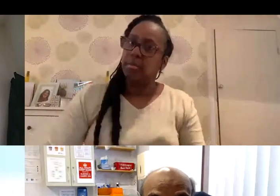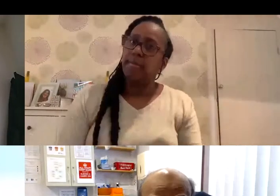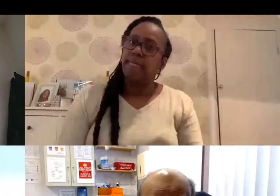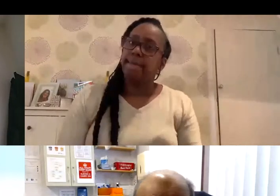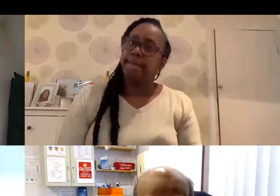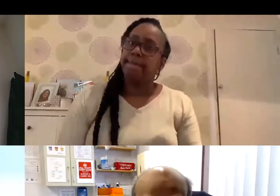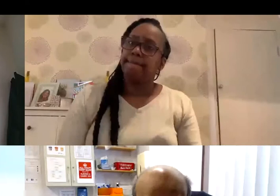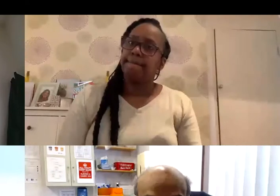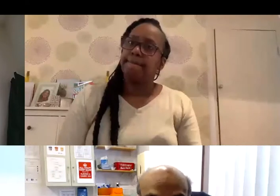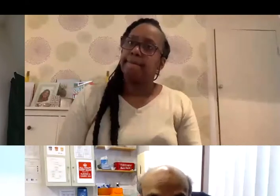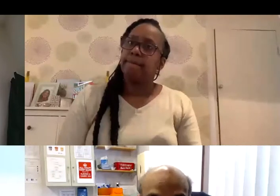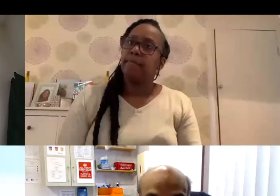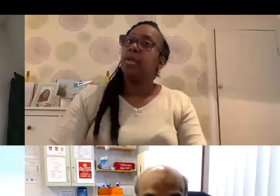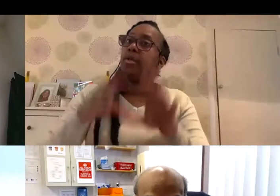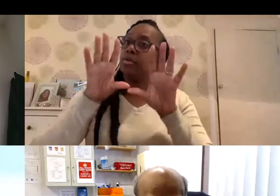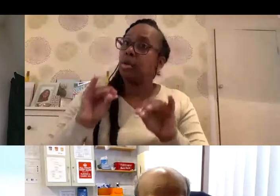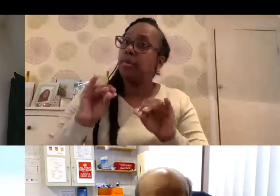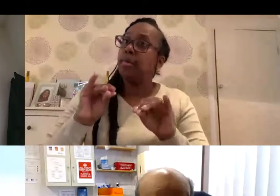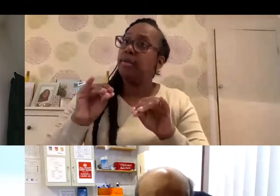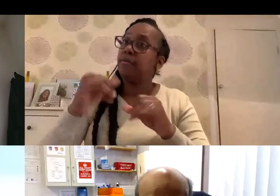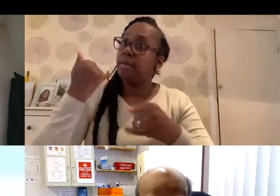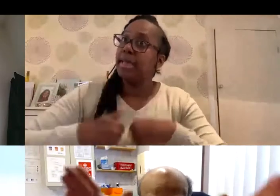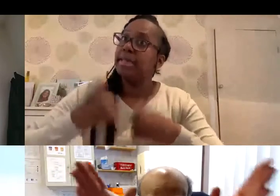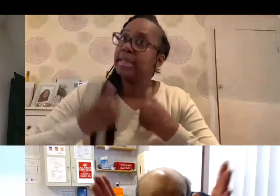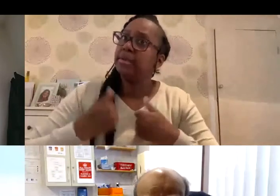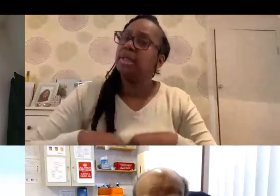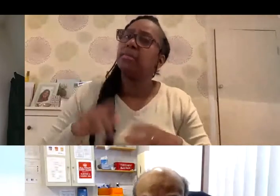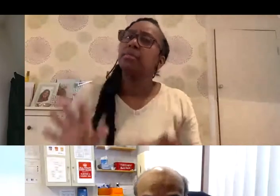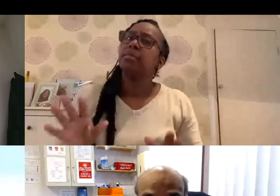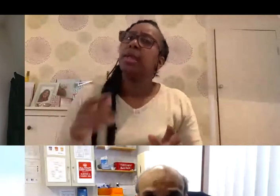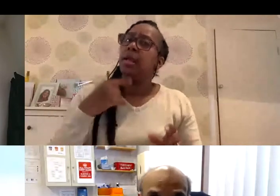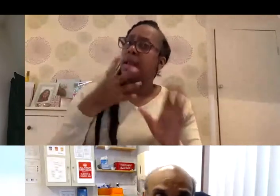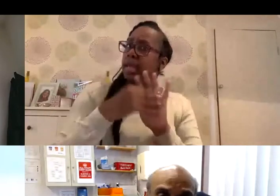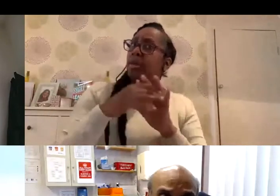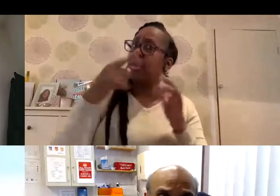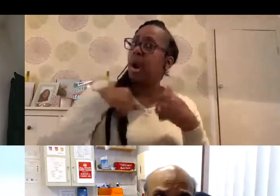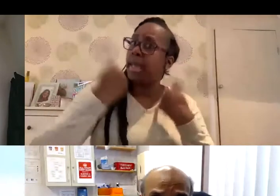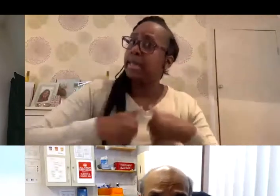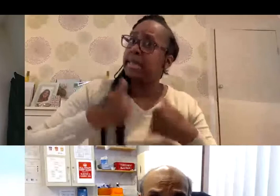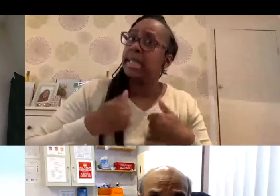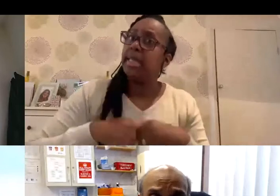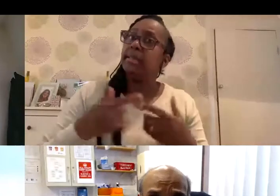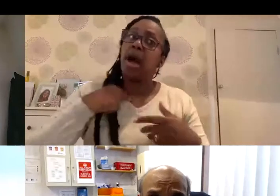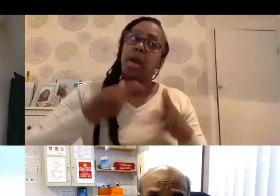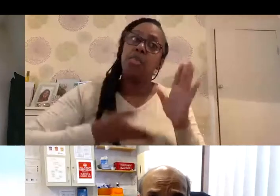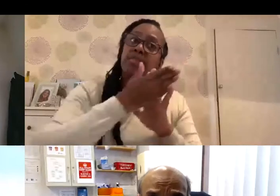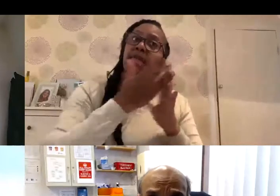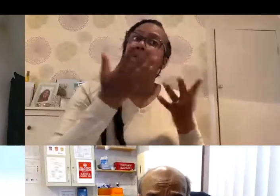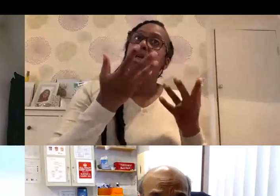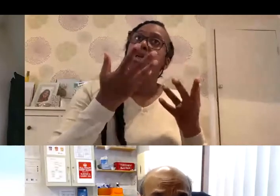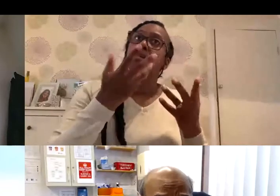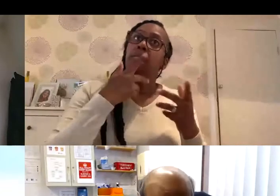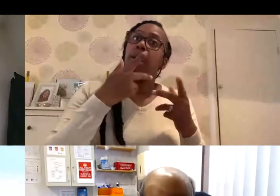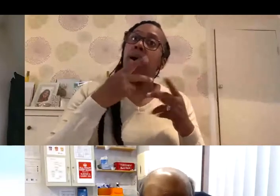and it can prevent me getting severe disease, let's look at the two scenarios. If I get severe disease, first I'll give it to my wife who will look after me for a